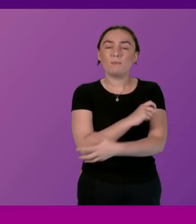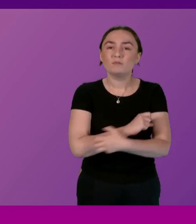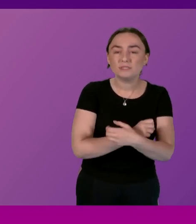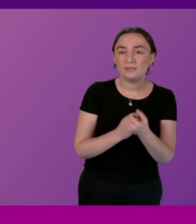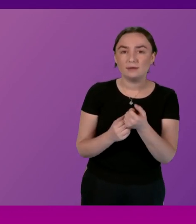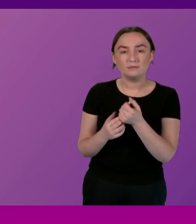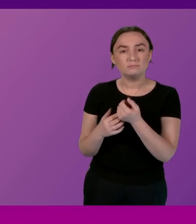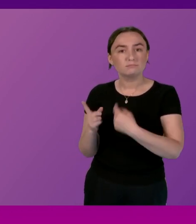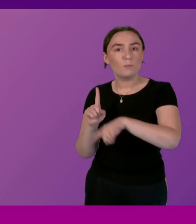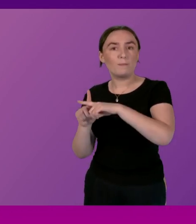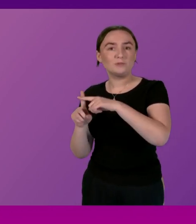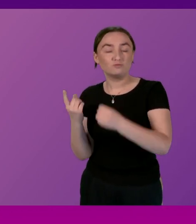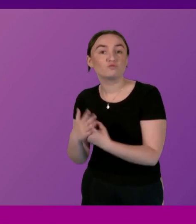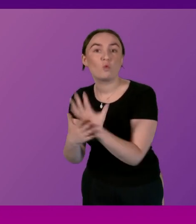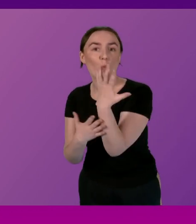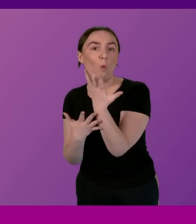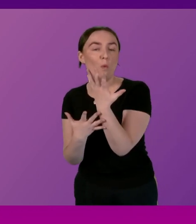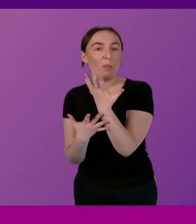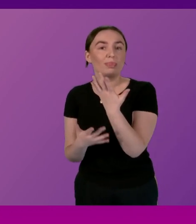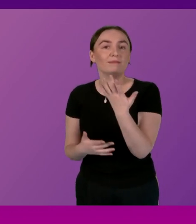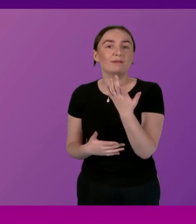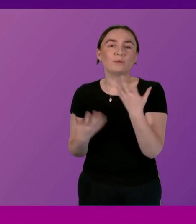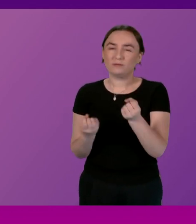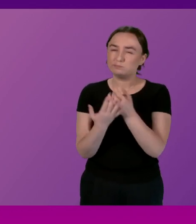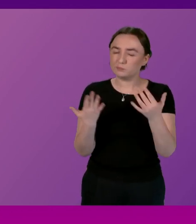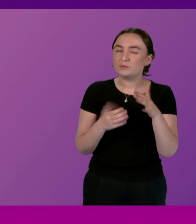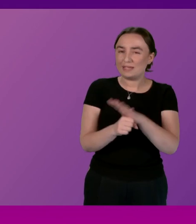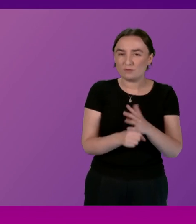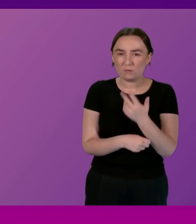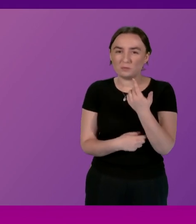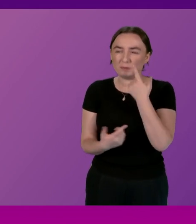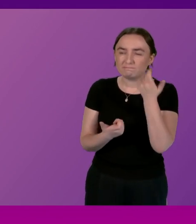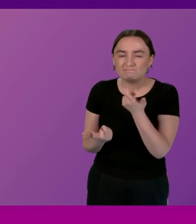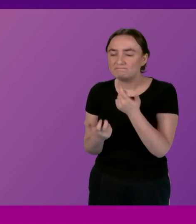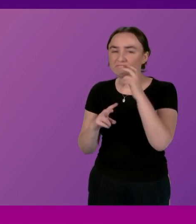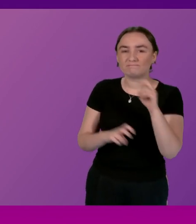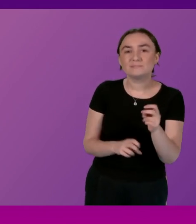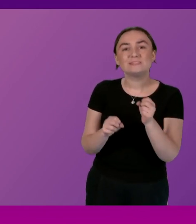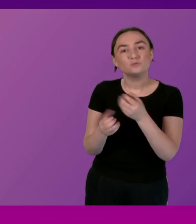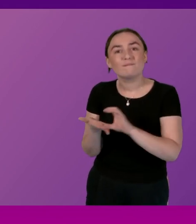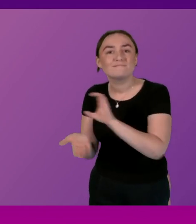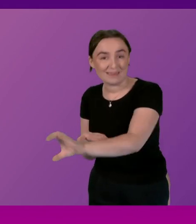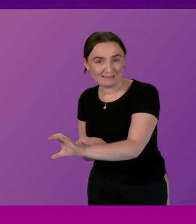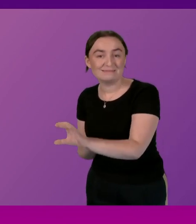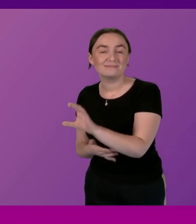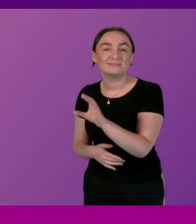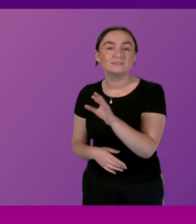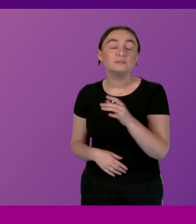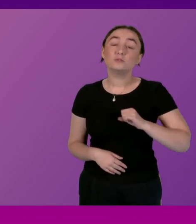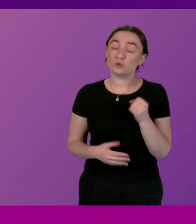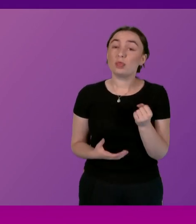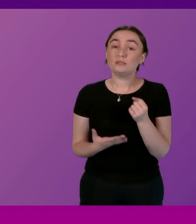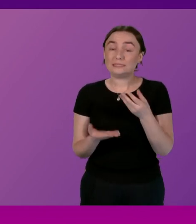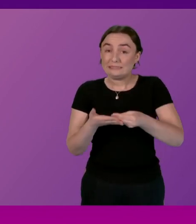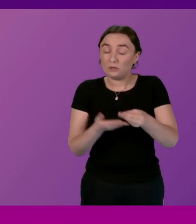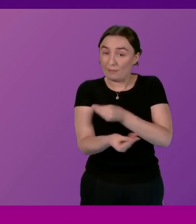there's a number of areas that we will look to invest in Scotland I believe its economic